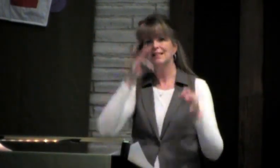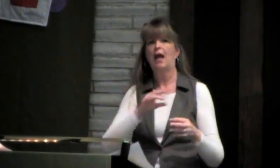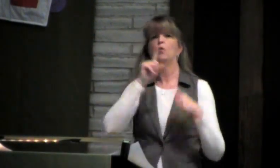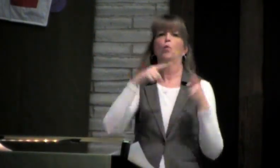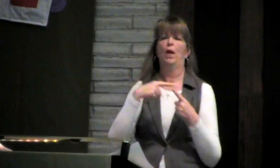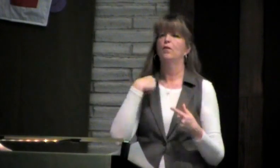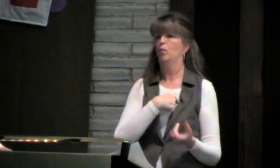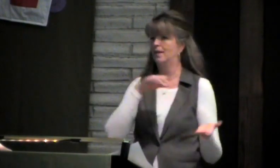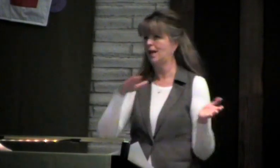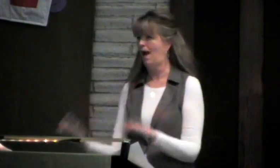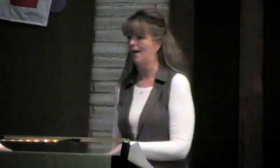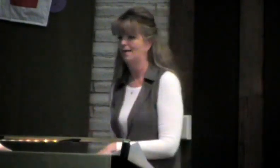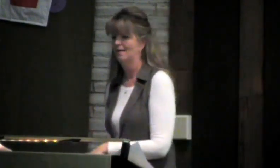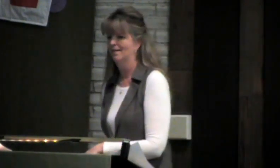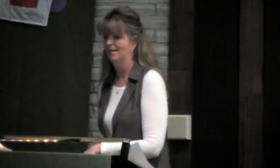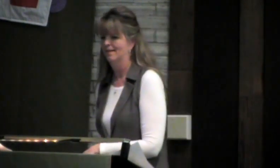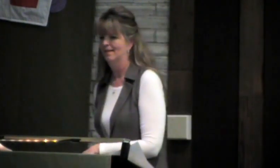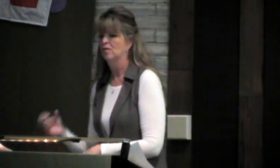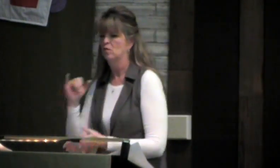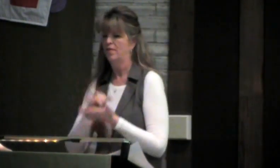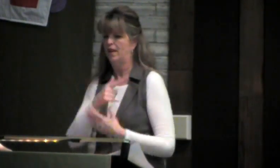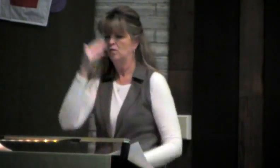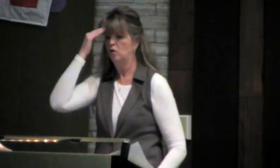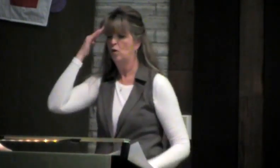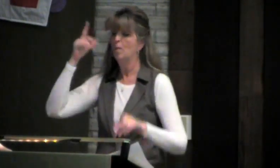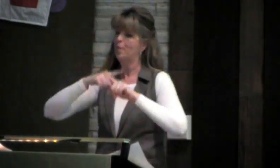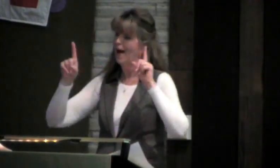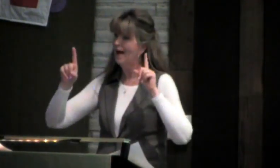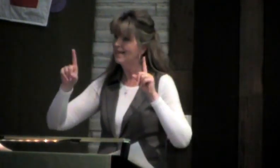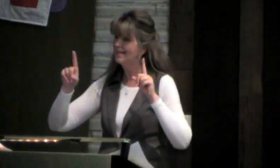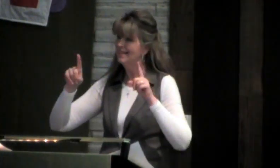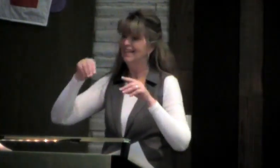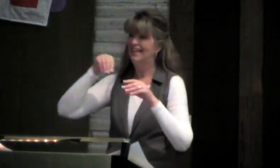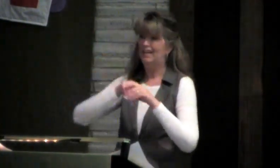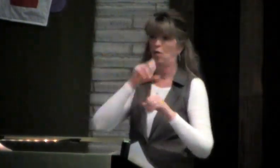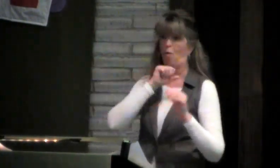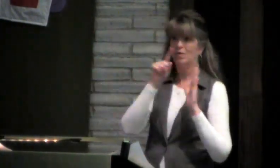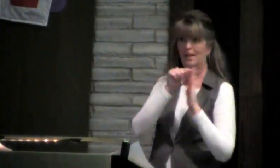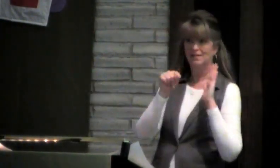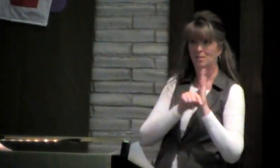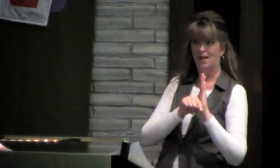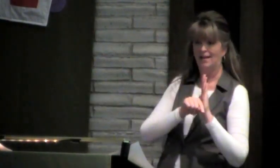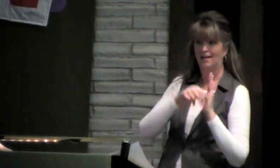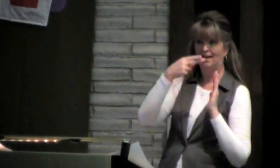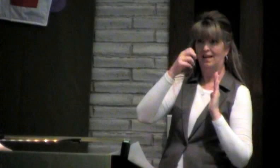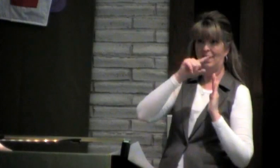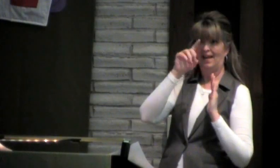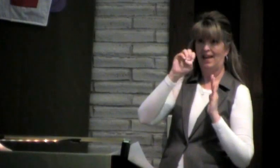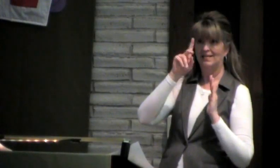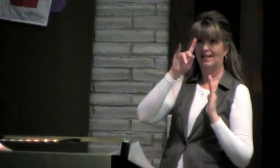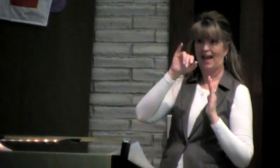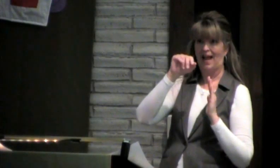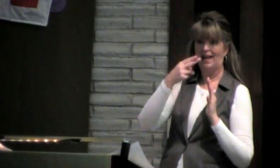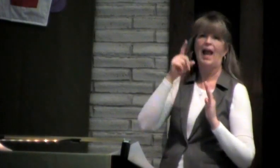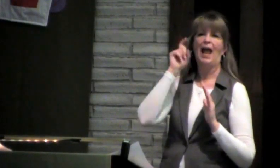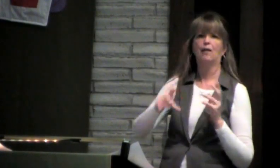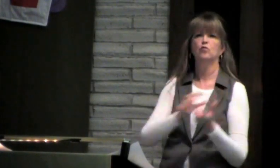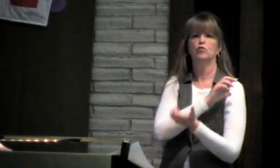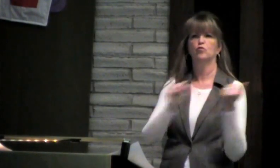that God saved and God alone decides when we live and that we die. However, in the Old Testament,